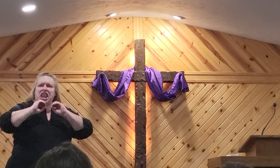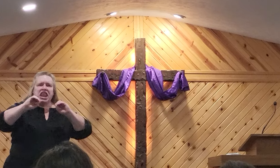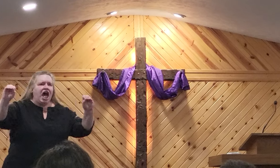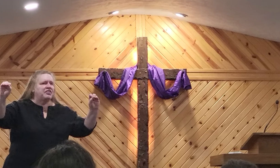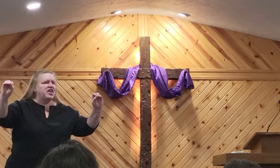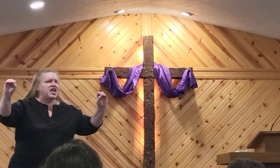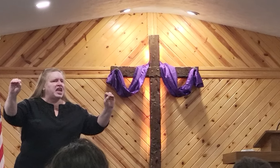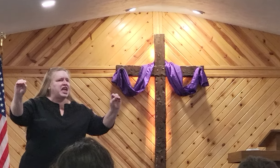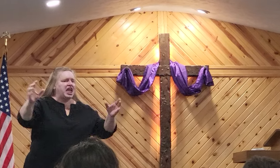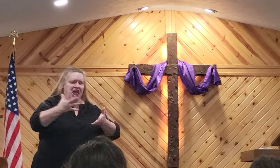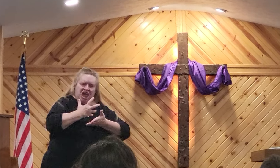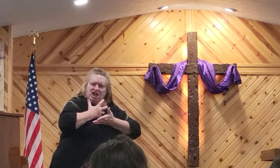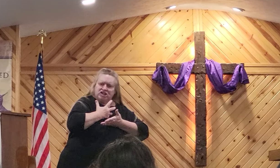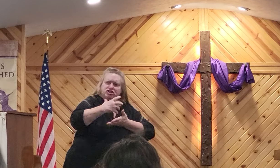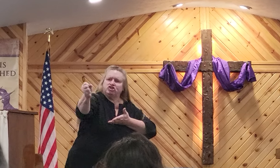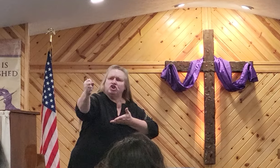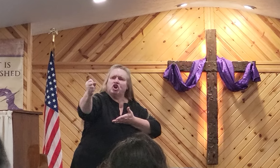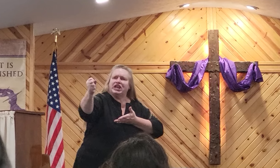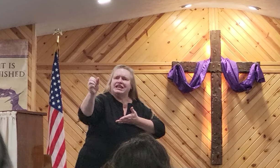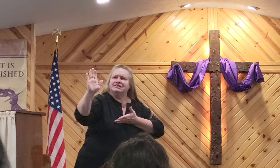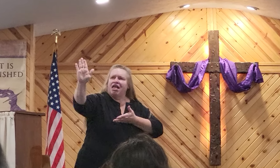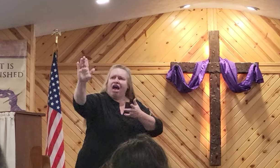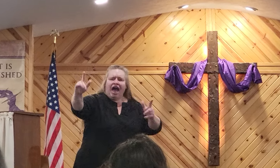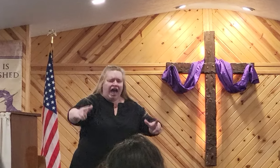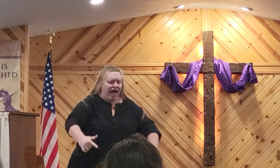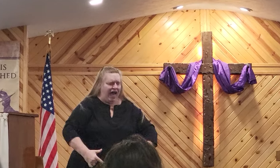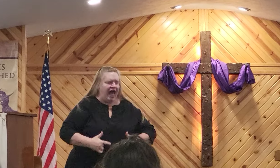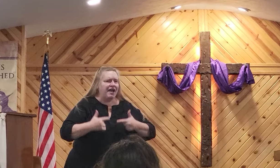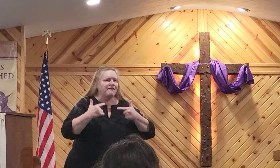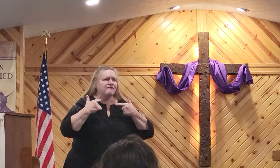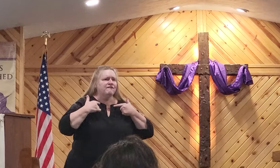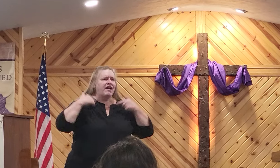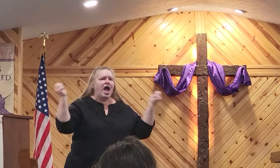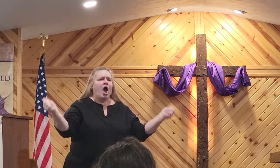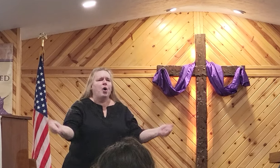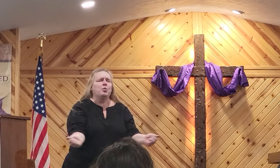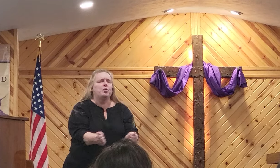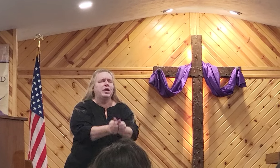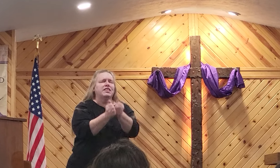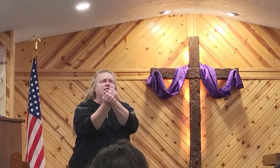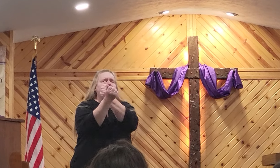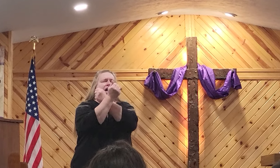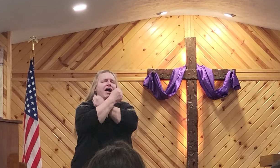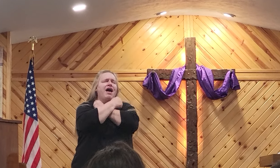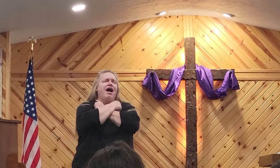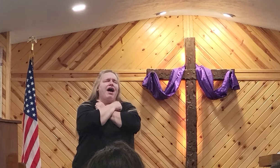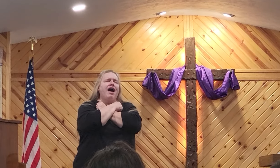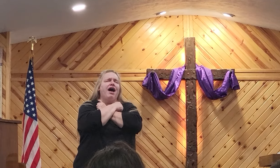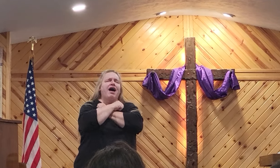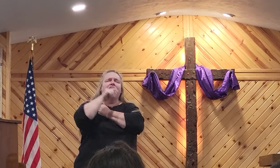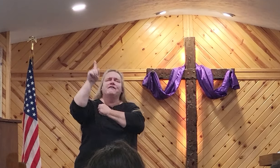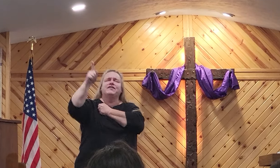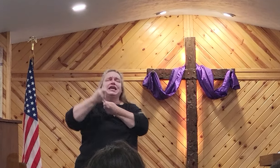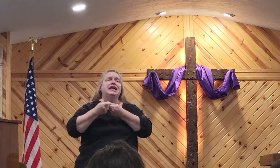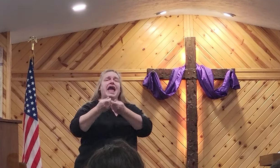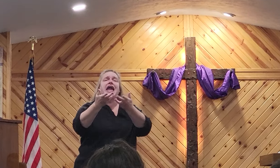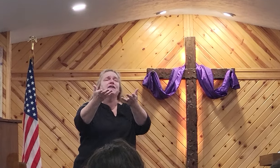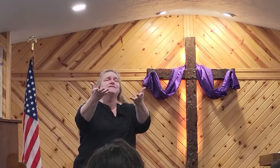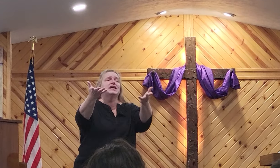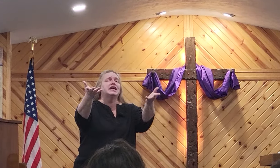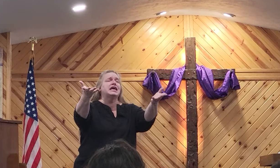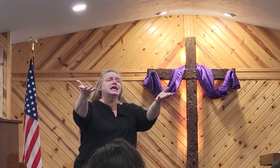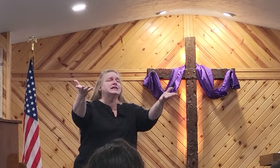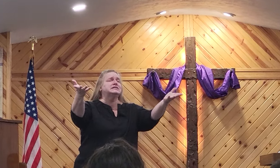Nothing took his life with love he